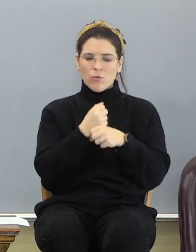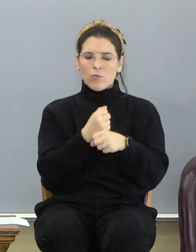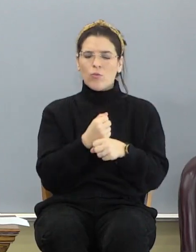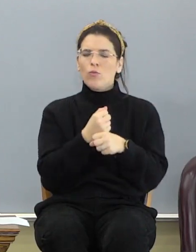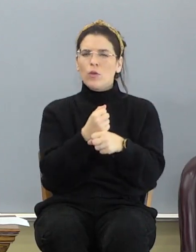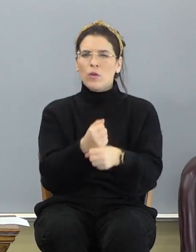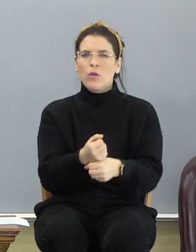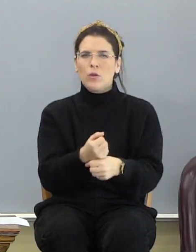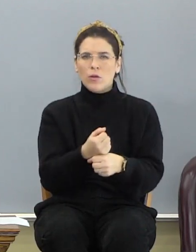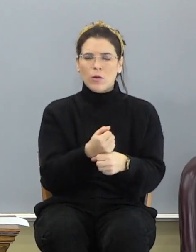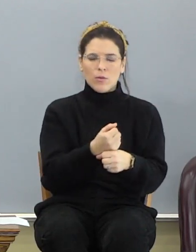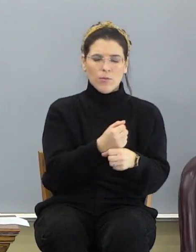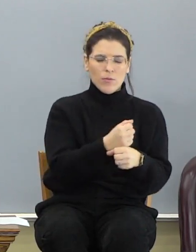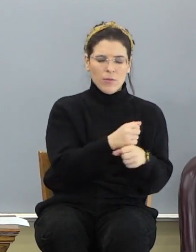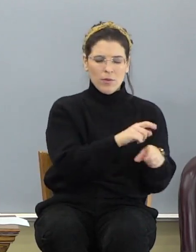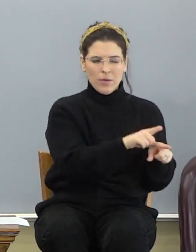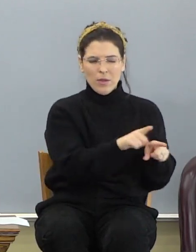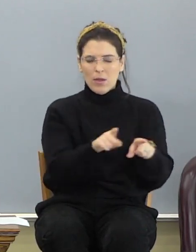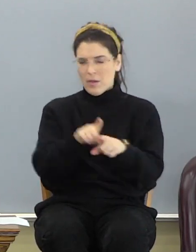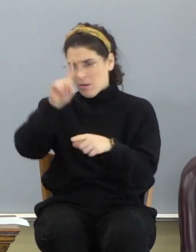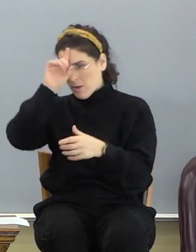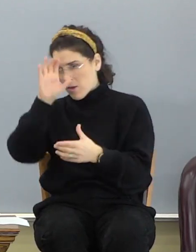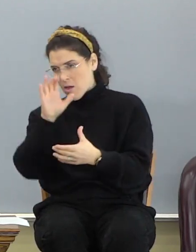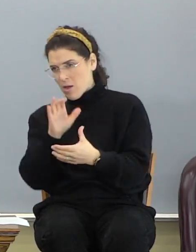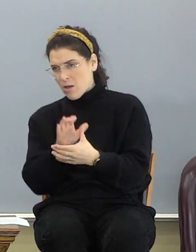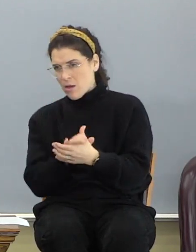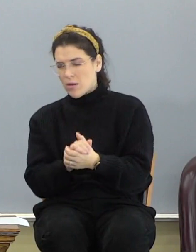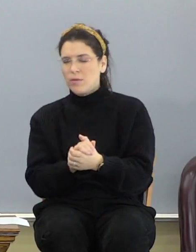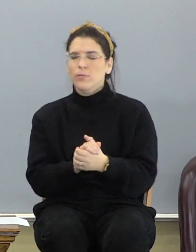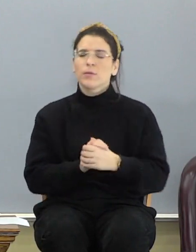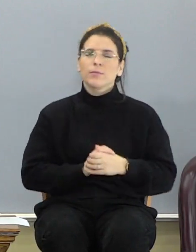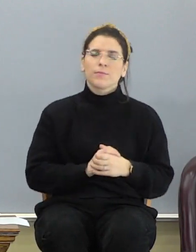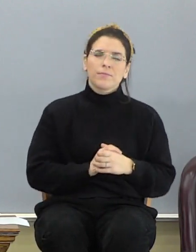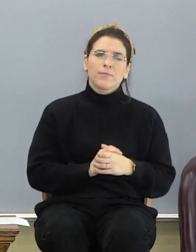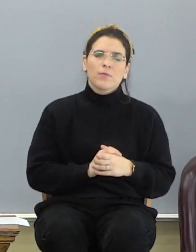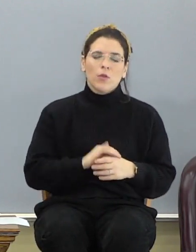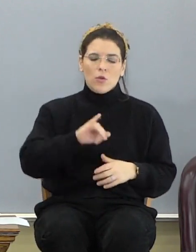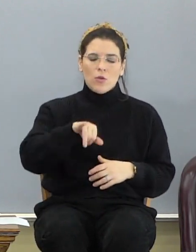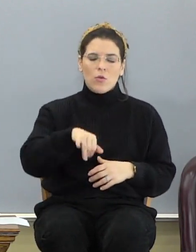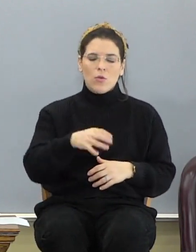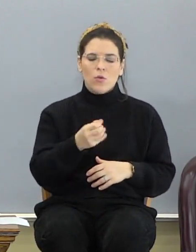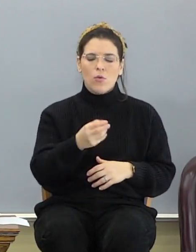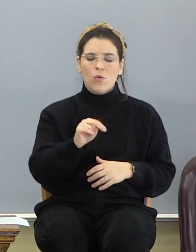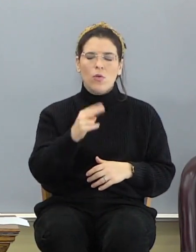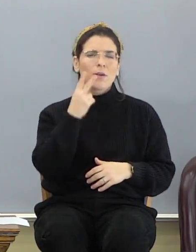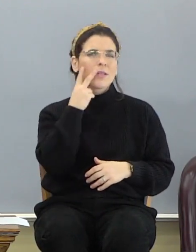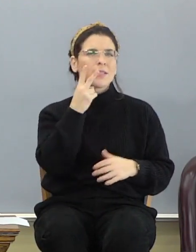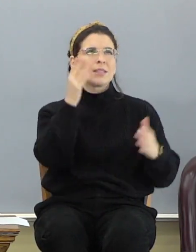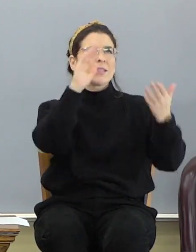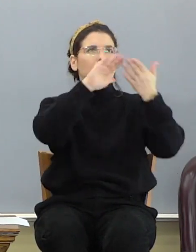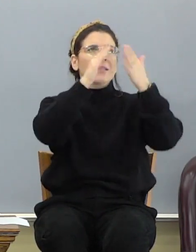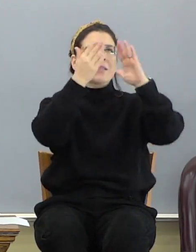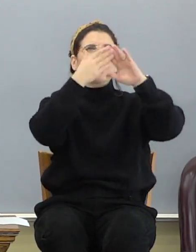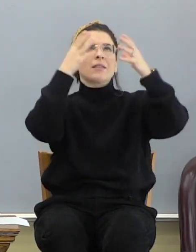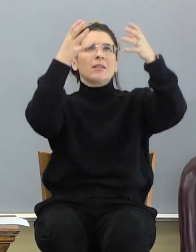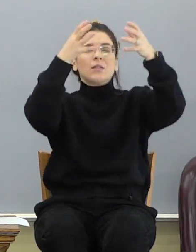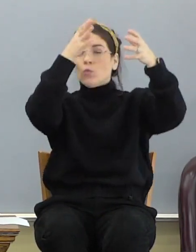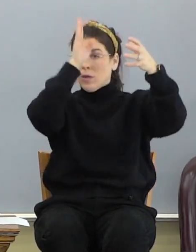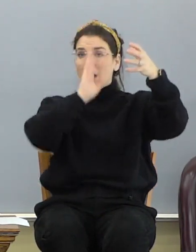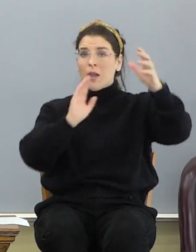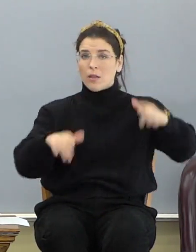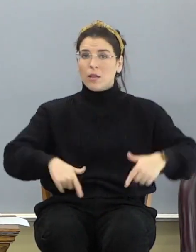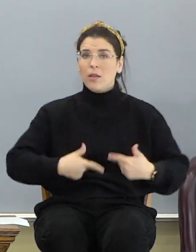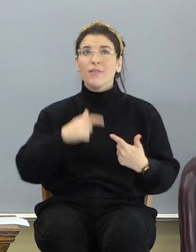adorned for her, as a bride adorned for her husband. Notice John sees this city and it's the abode of God. It's where God